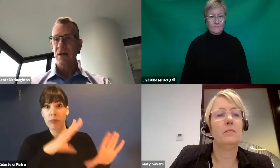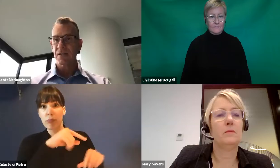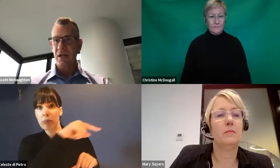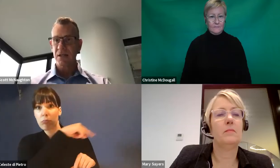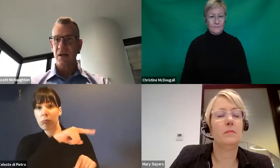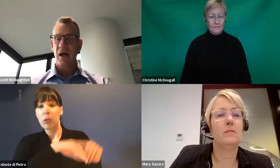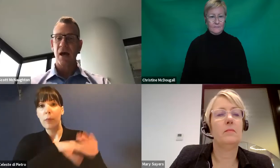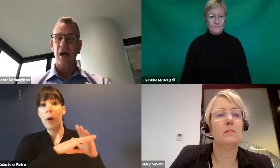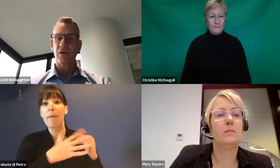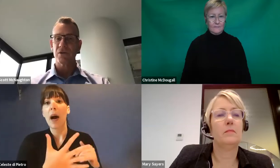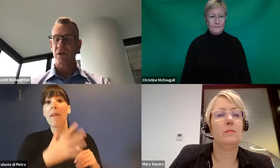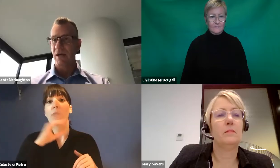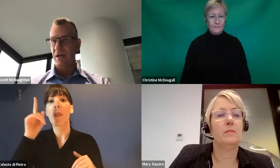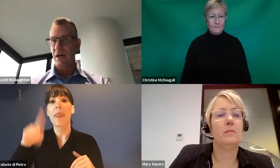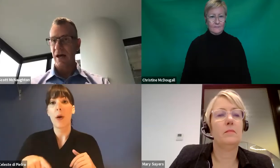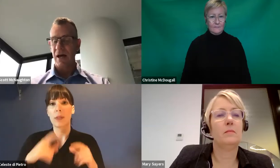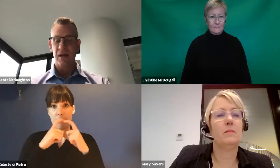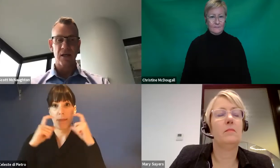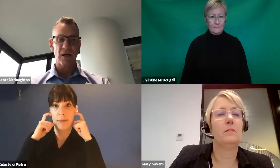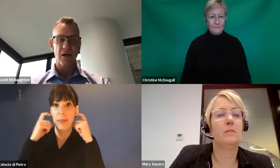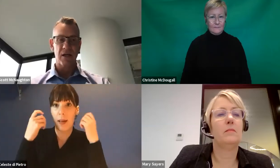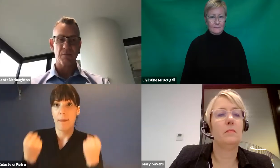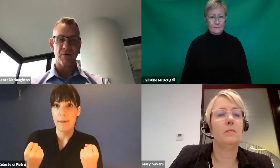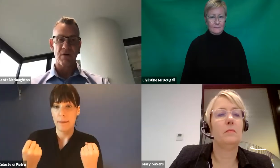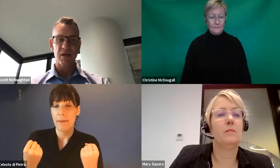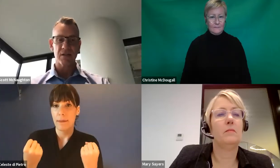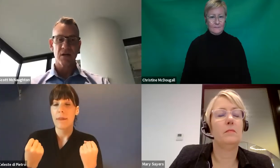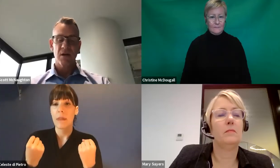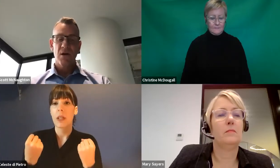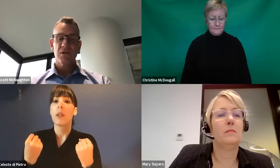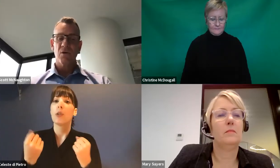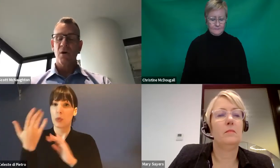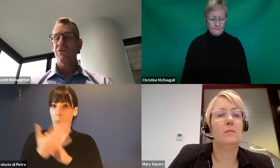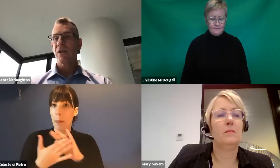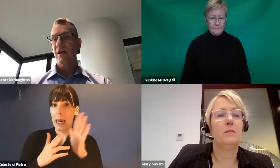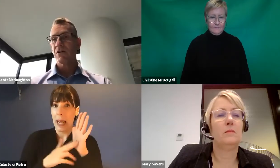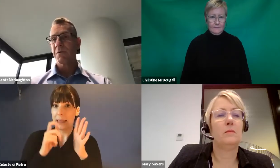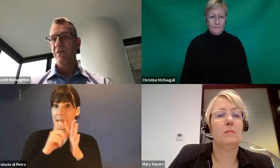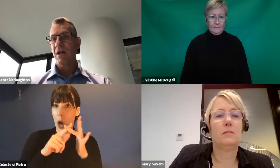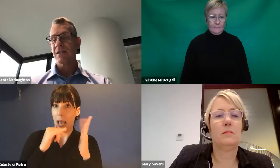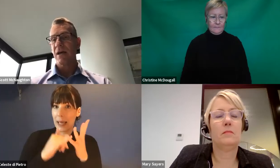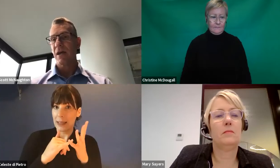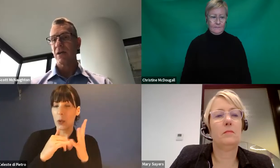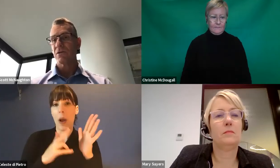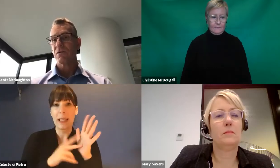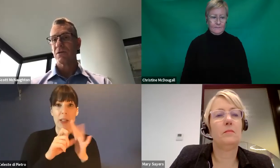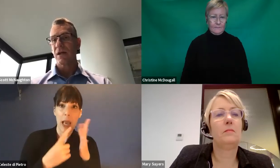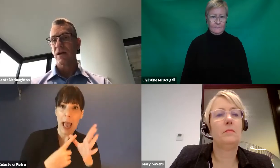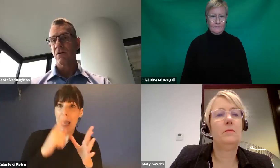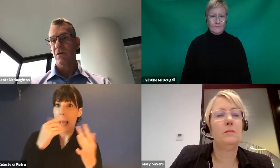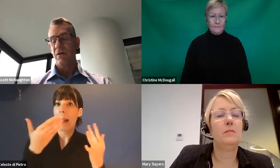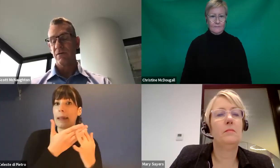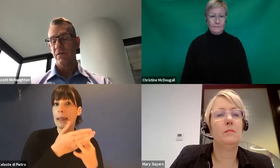sector, and also the NDIA and the NDIS providers. So I'd really encourage providers out there to